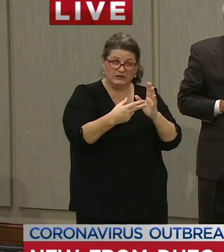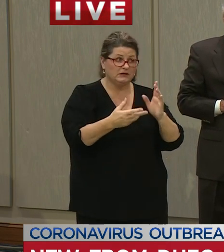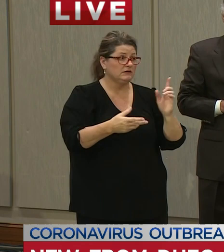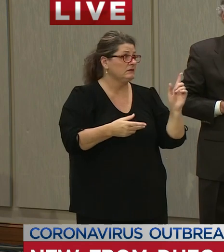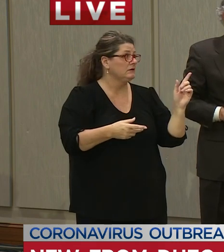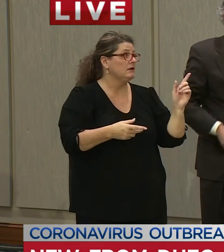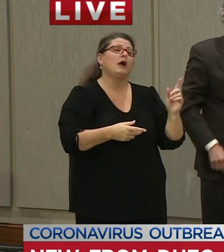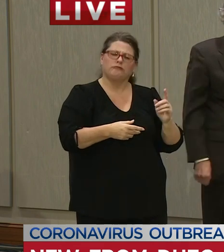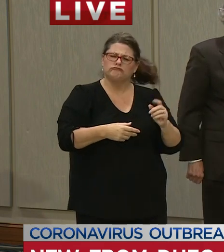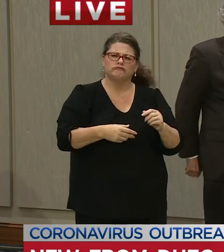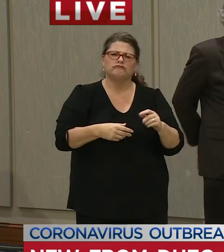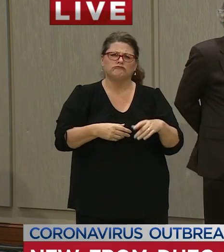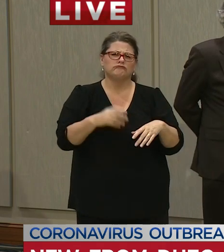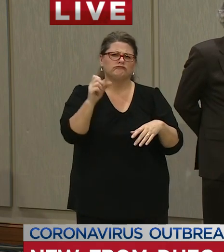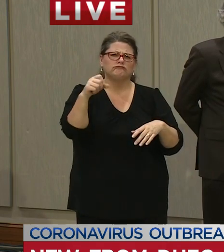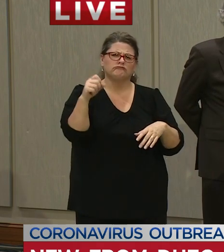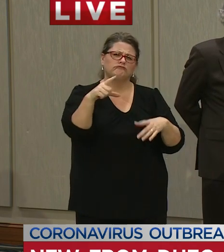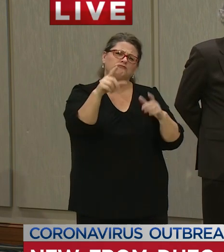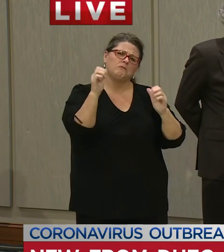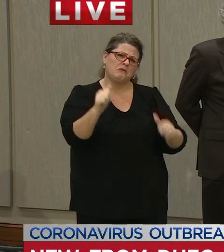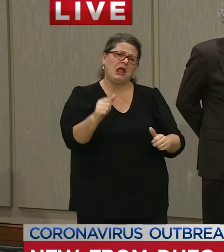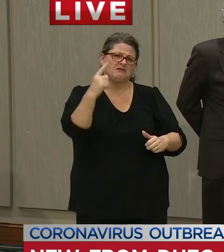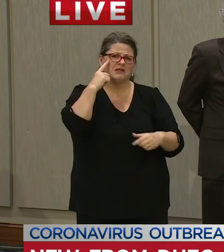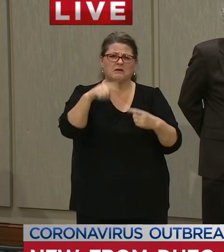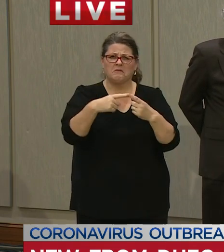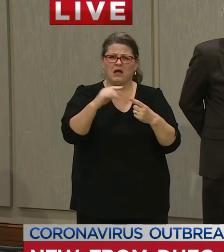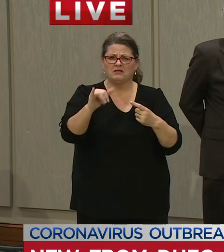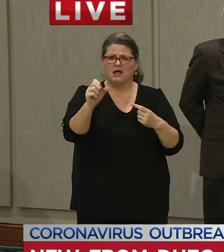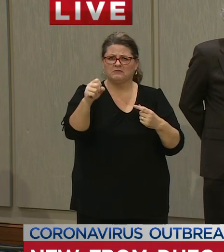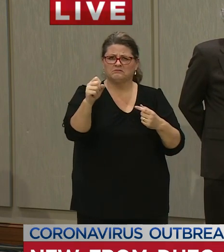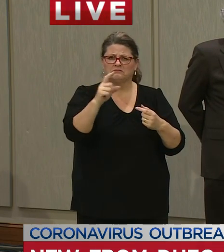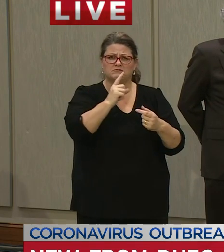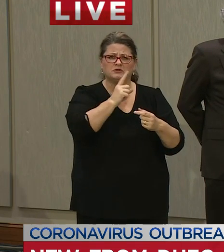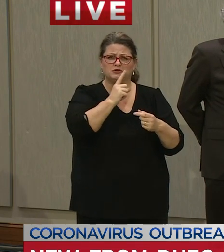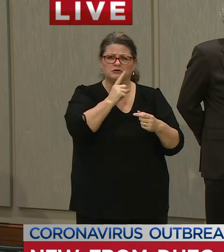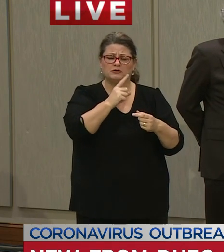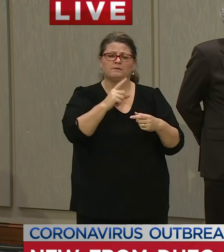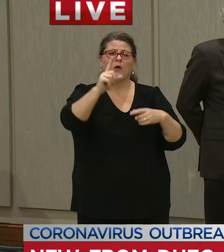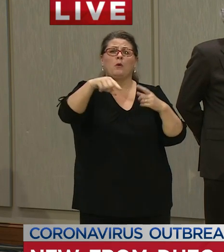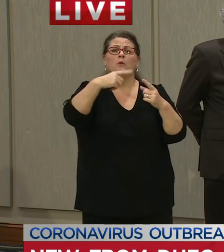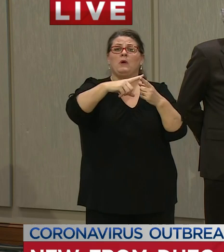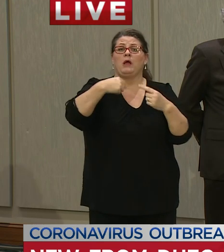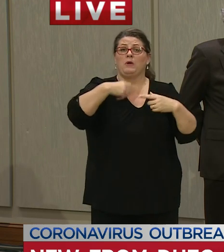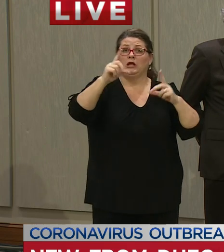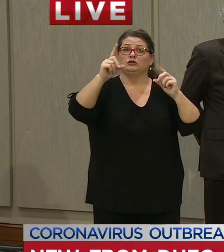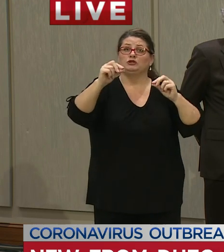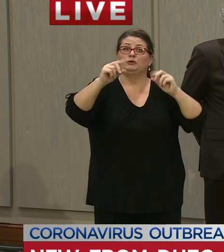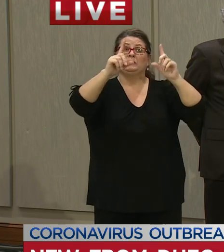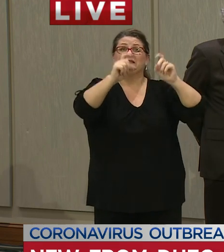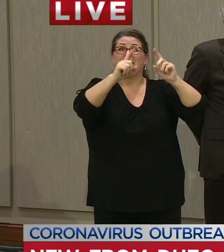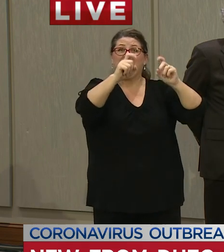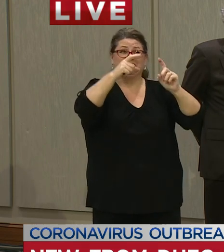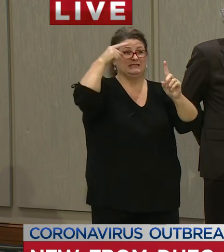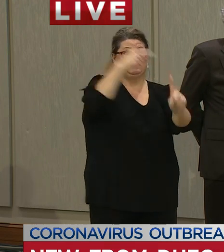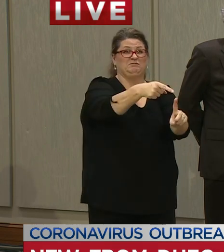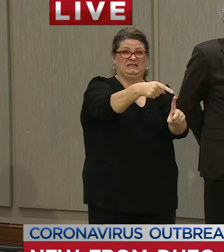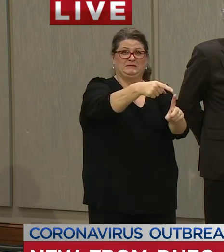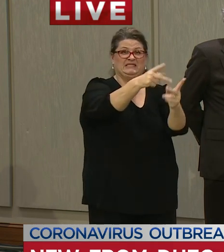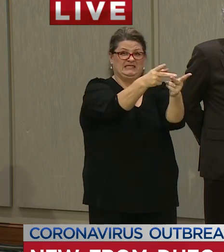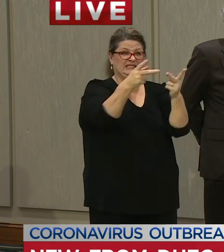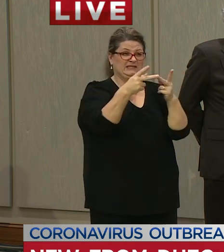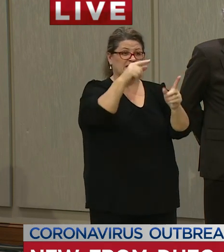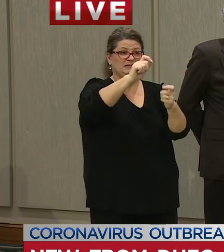flattening yeah you you could look at it that way as well but what we know is when we do targeted testing we are going to have a higher